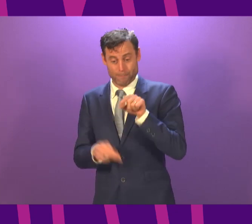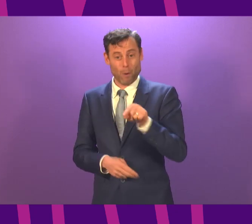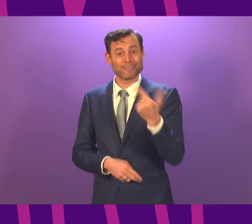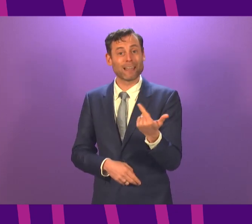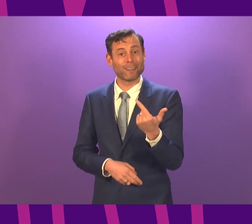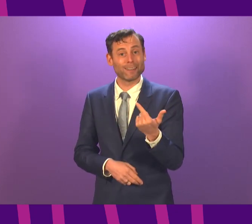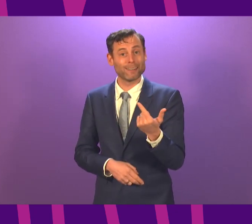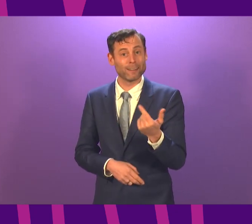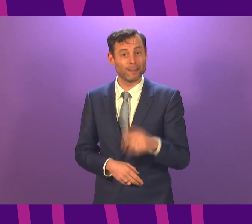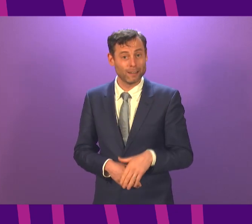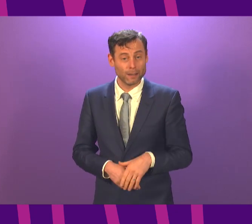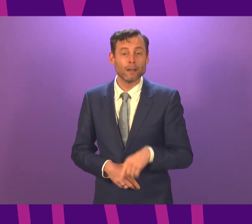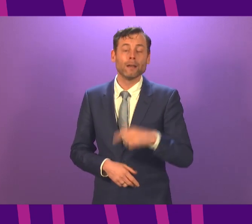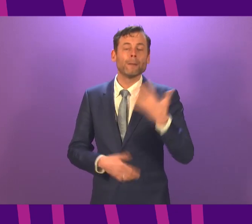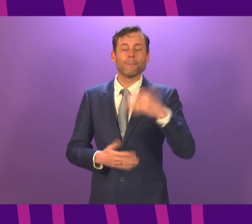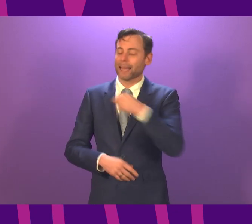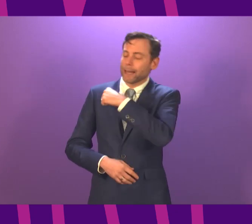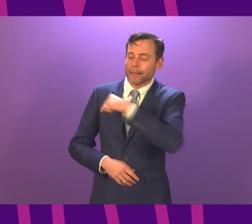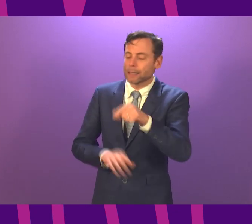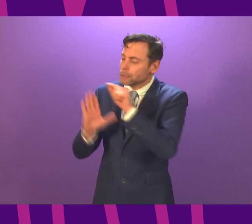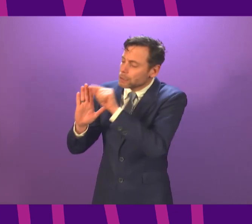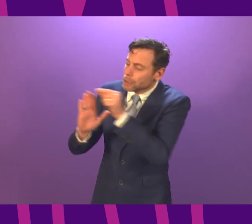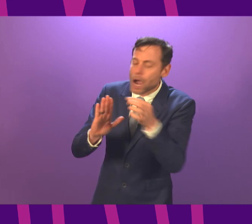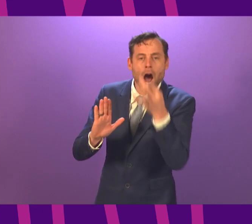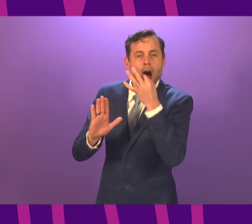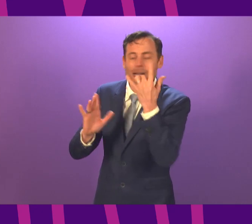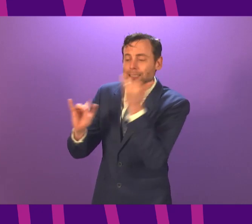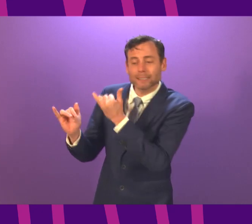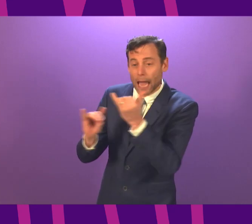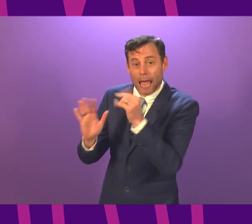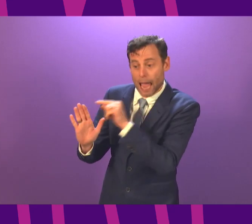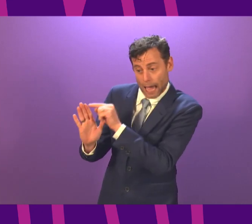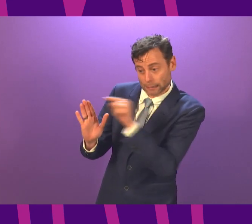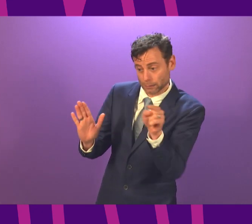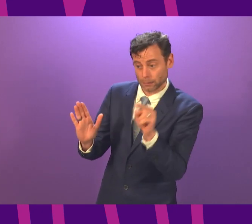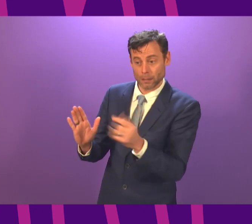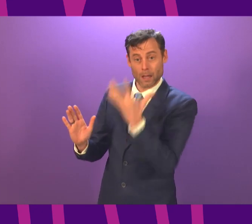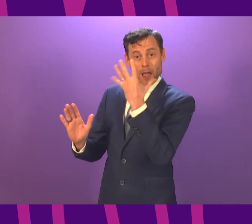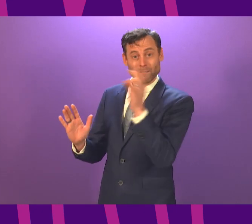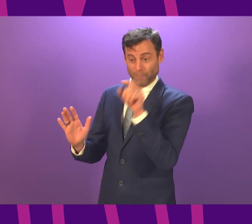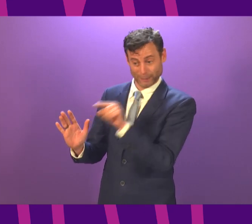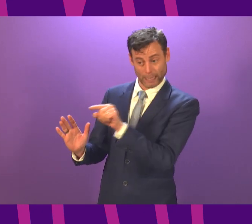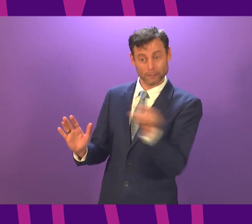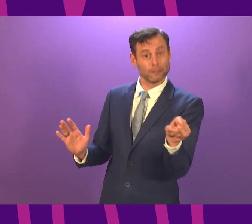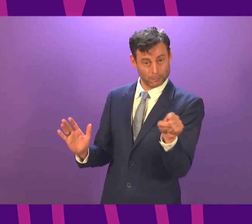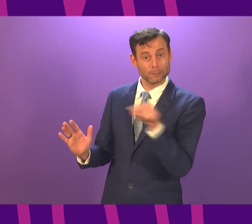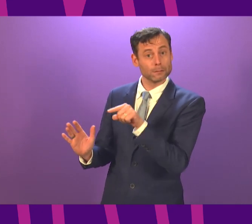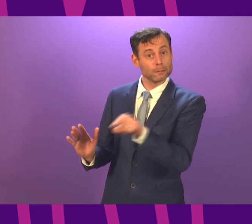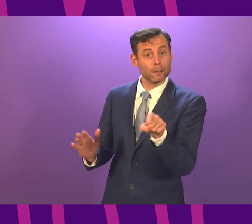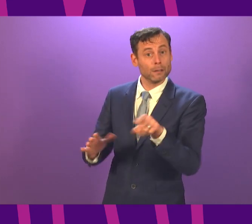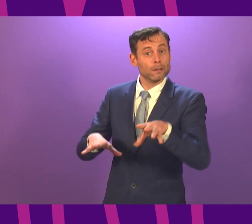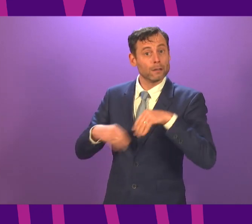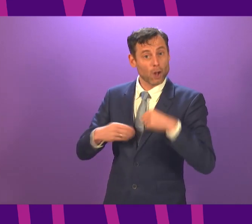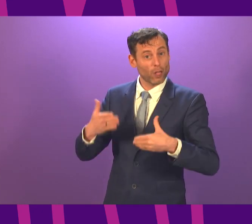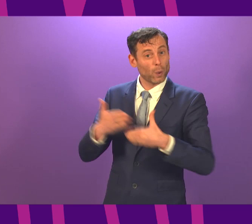already accounts for almost half of all new cases in Scotland. That increased and faster spread